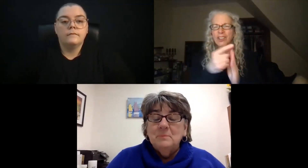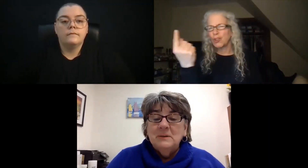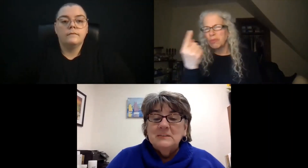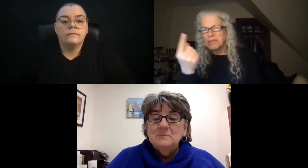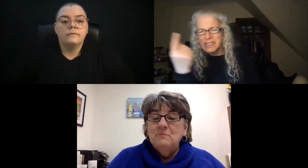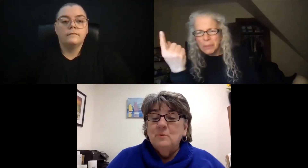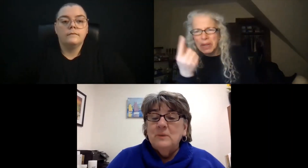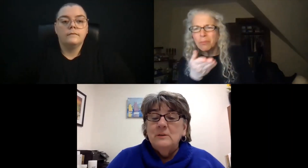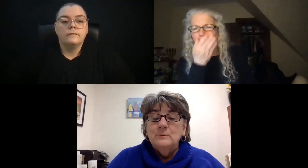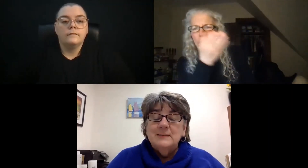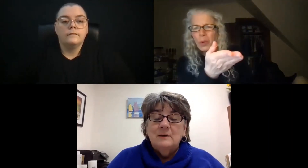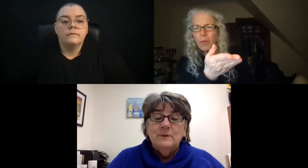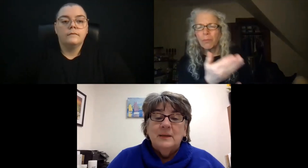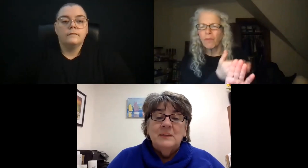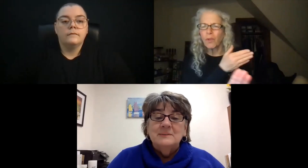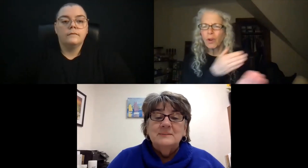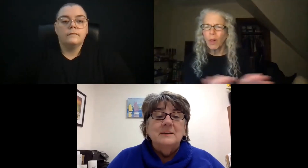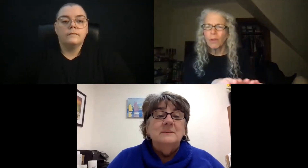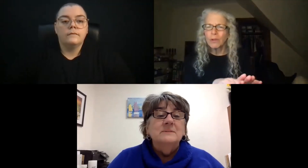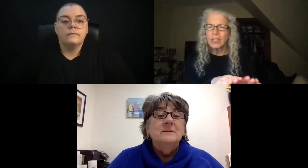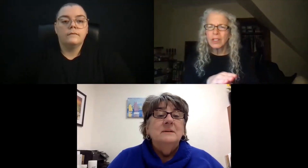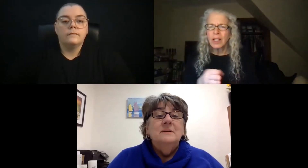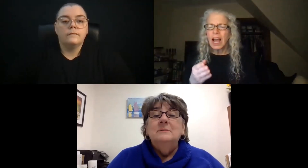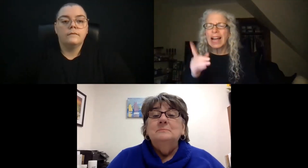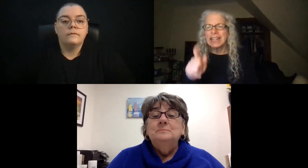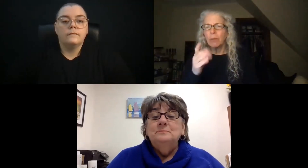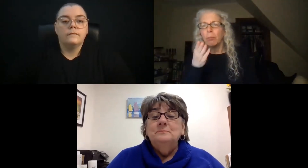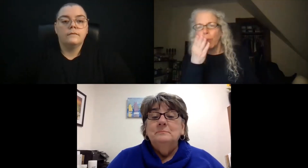accept the minutes before we close out and then a second.